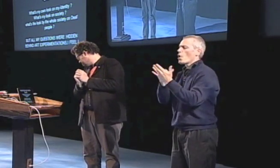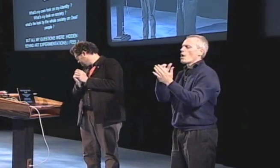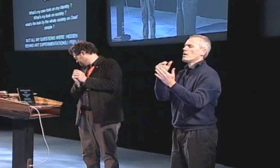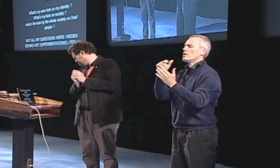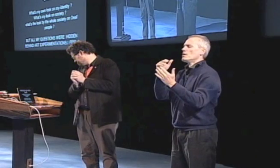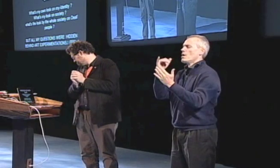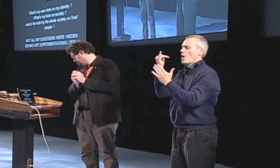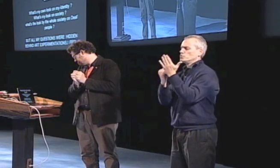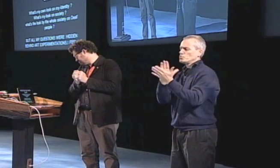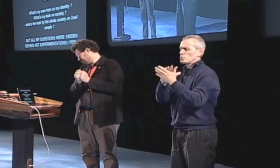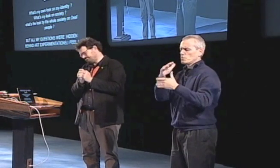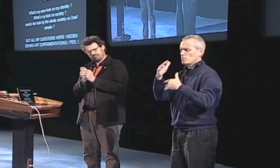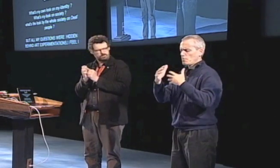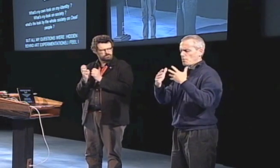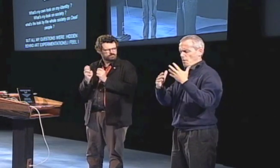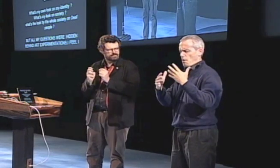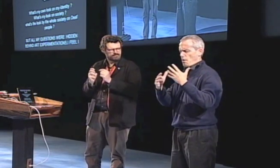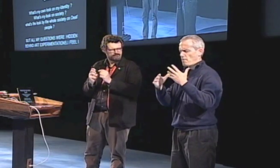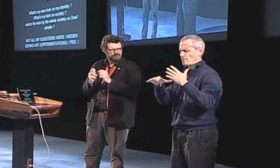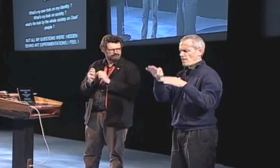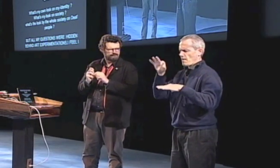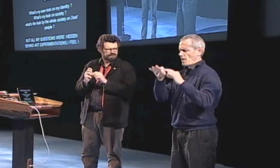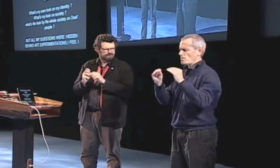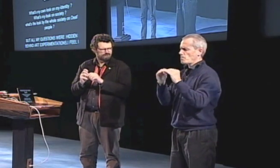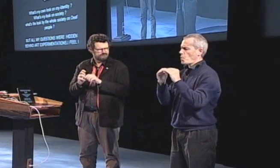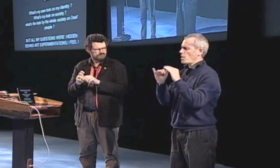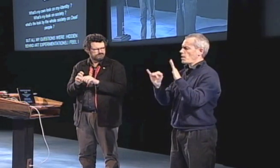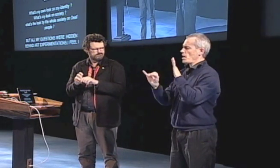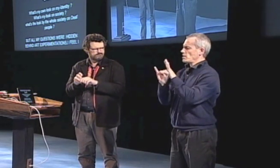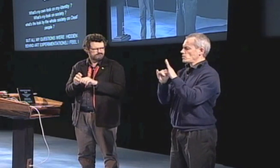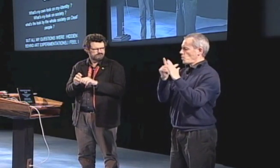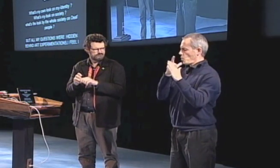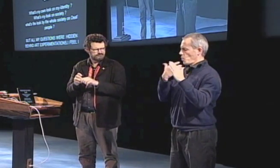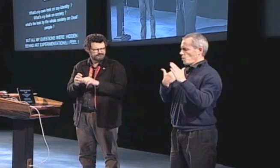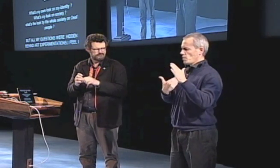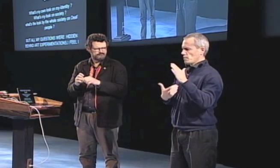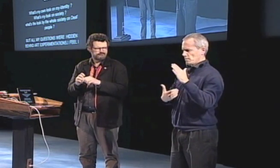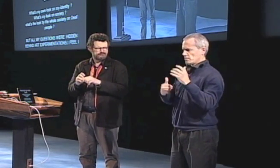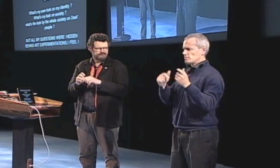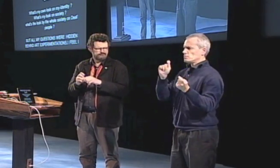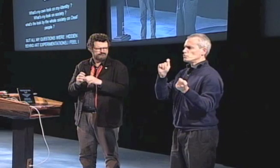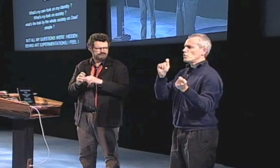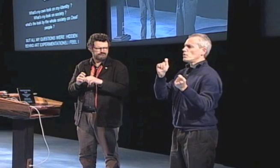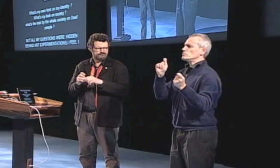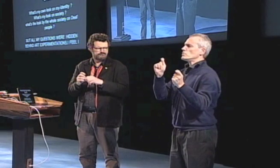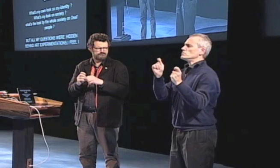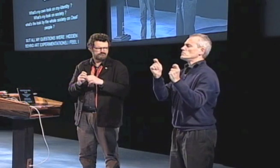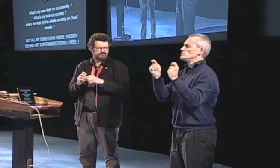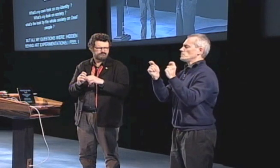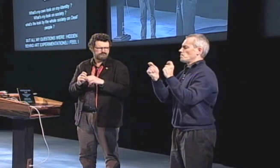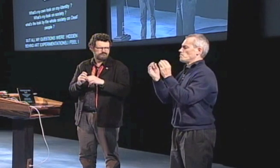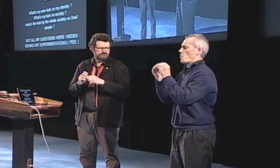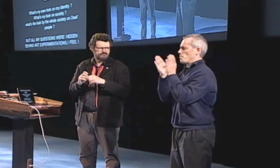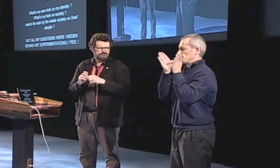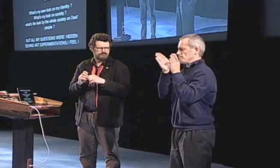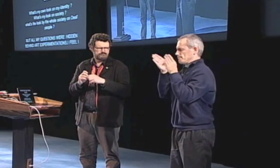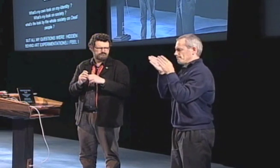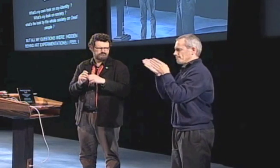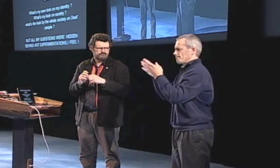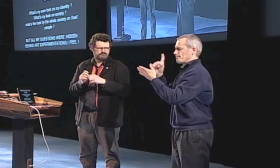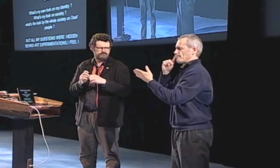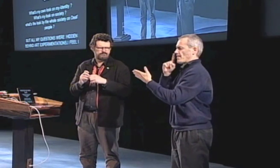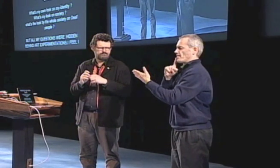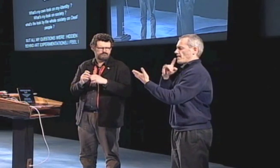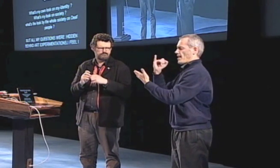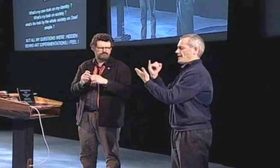At that point in my life I began to think about art in a different way. Through art I began to find my own identity